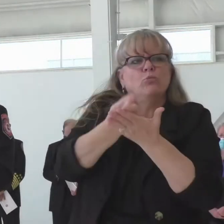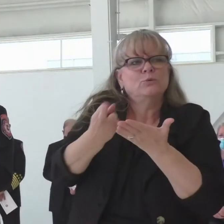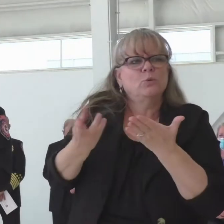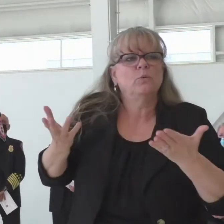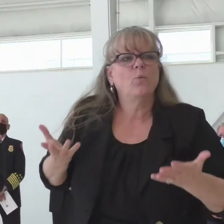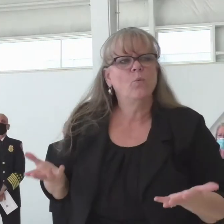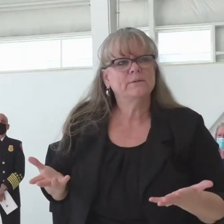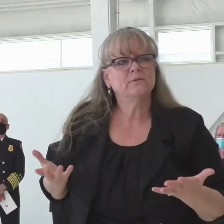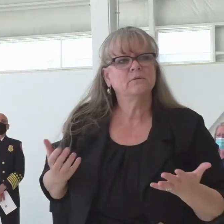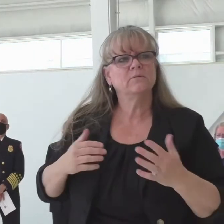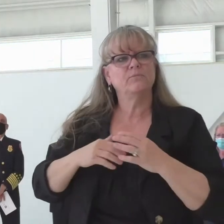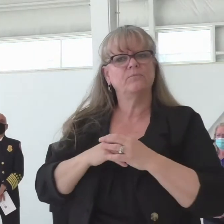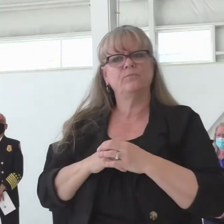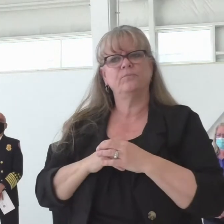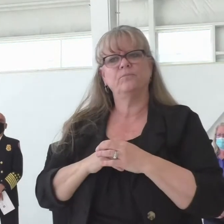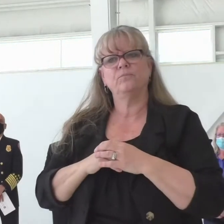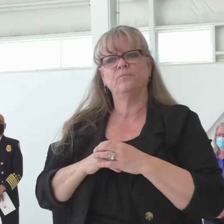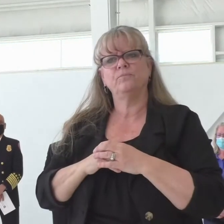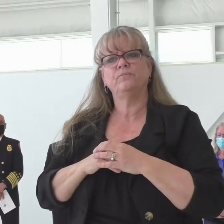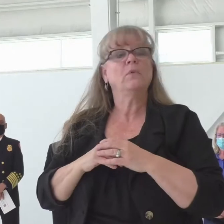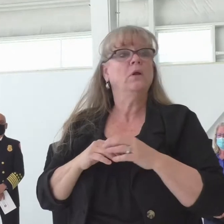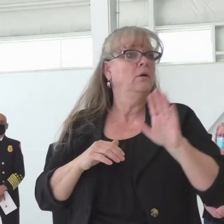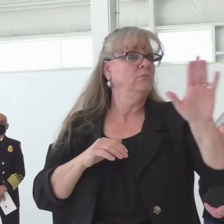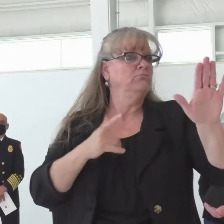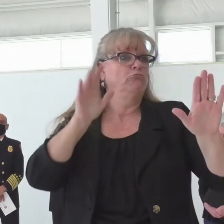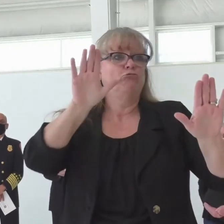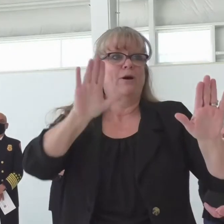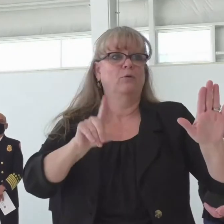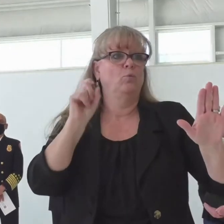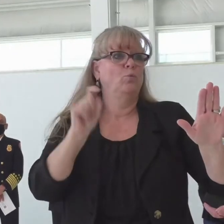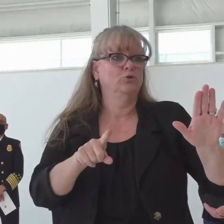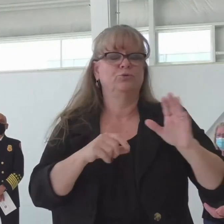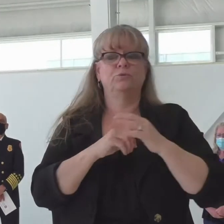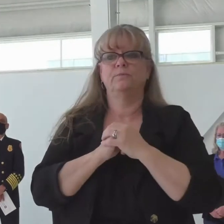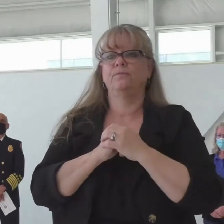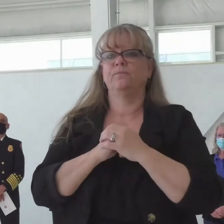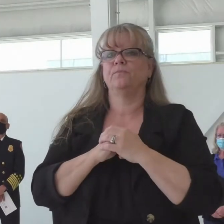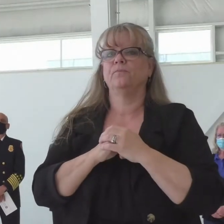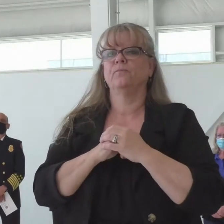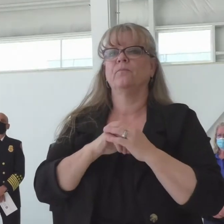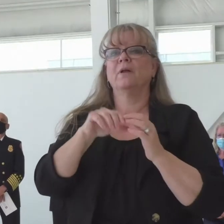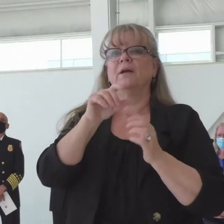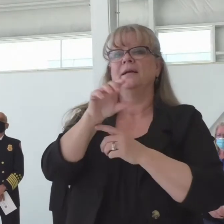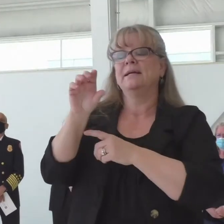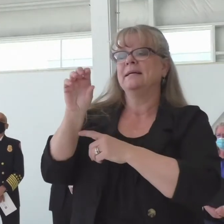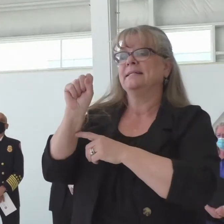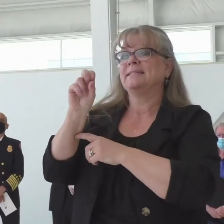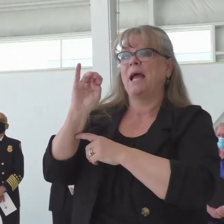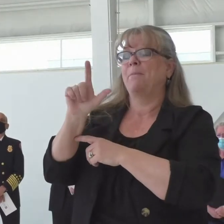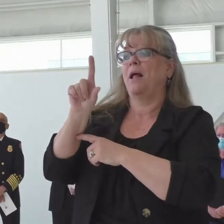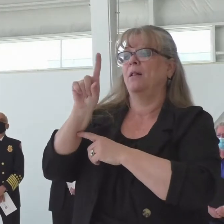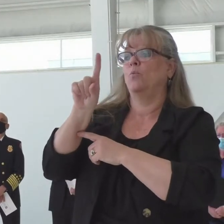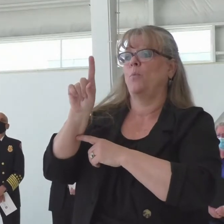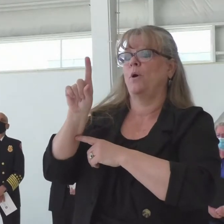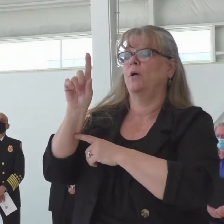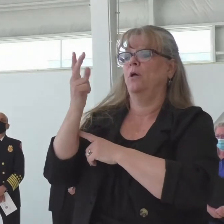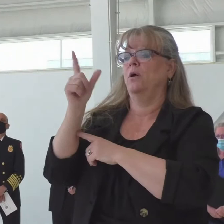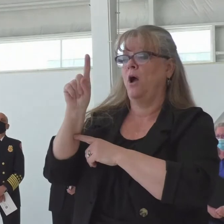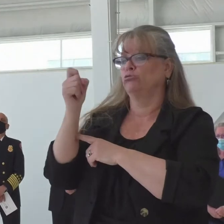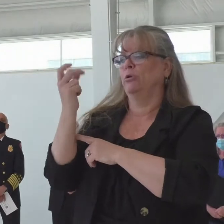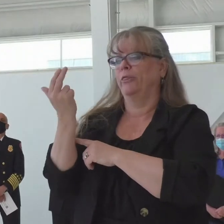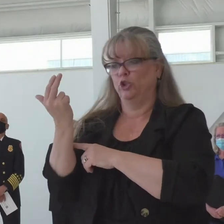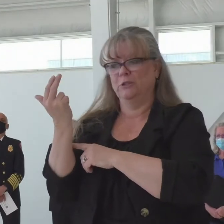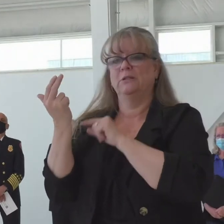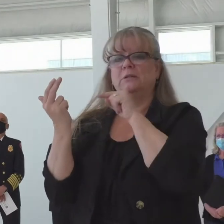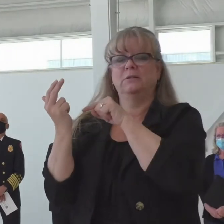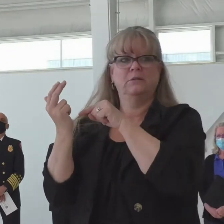So, great question. So what we've got happening is Senate Bill 113 was spoken to. Senate Bill 113 purchases